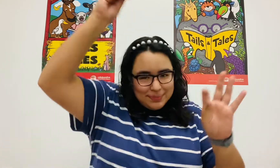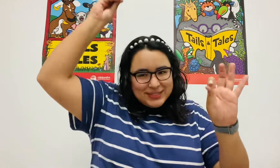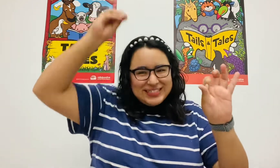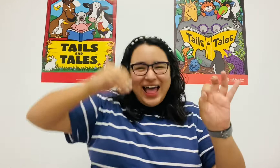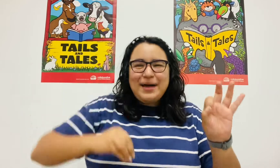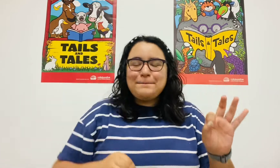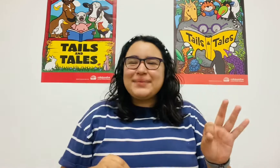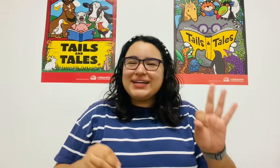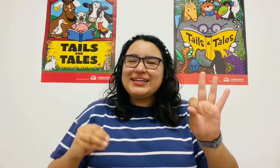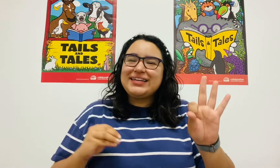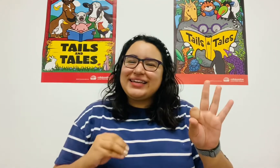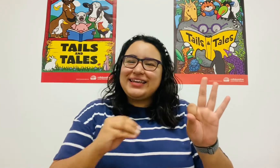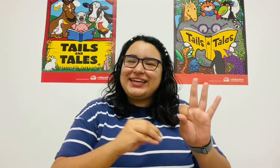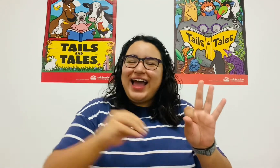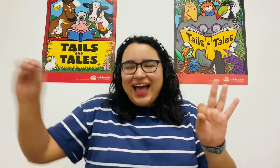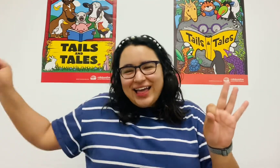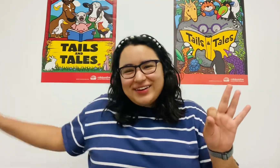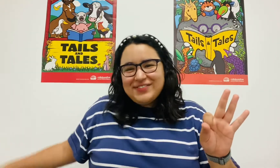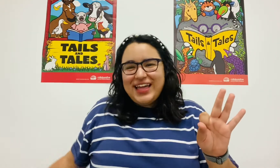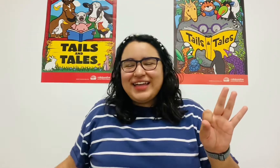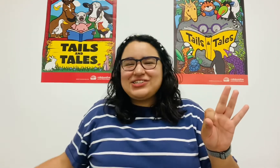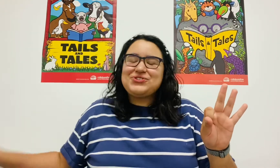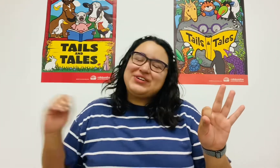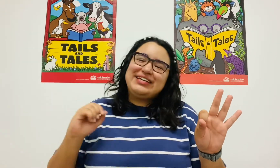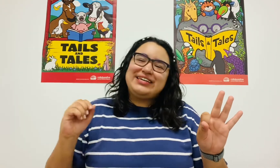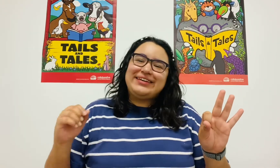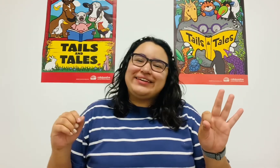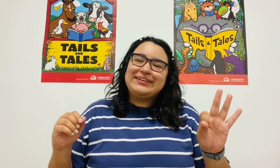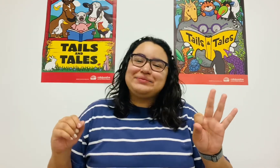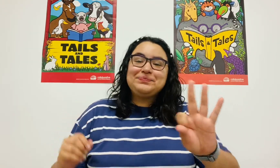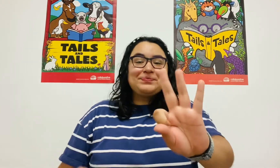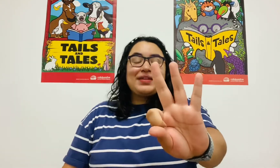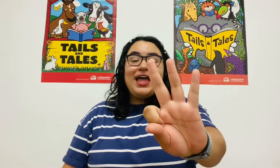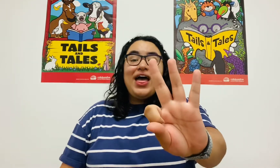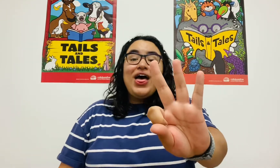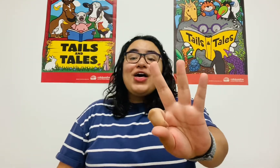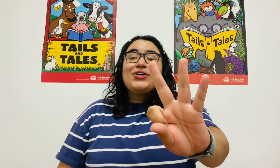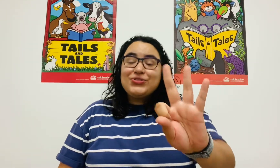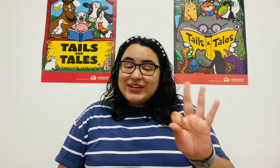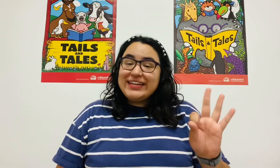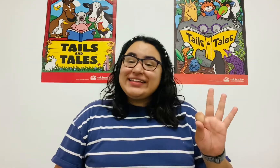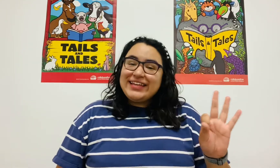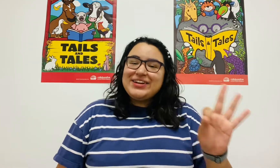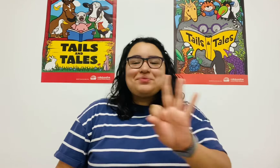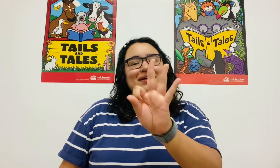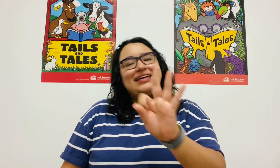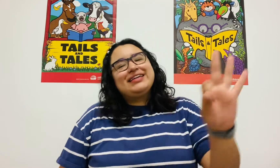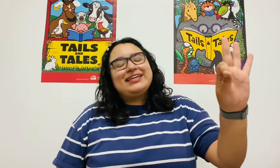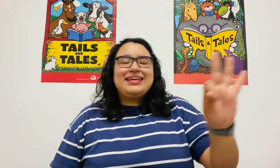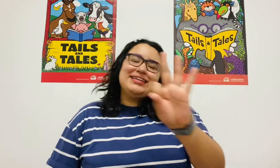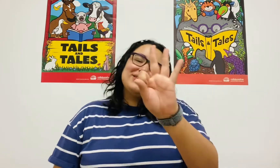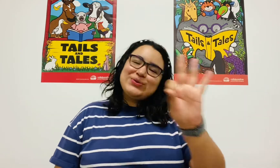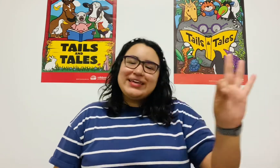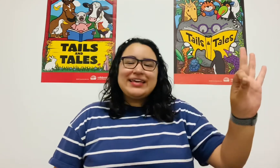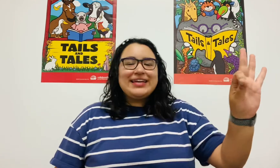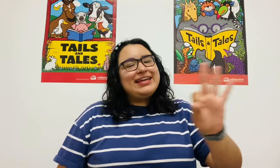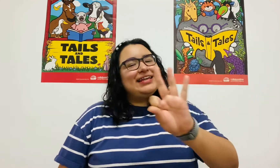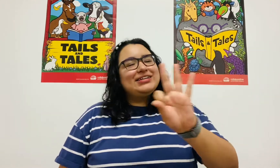that monkey out of that tree. Three little monkeys, swinging in a